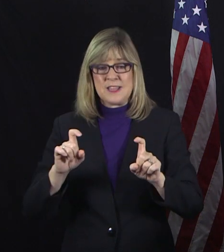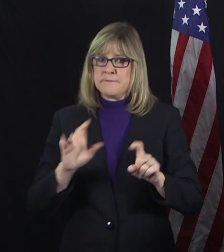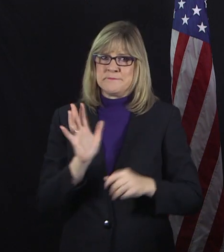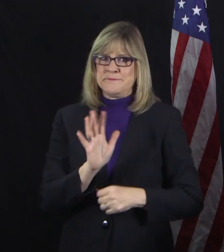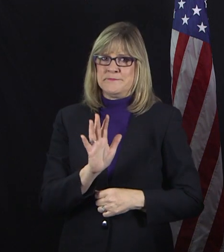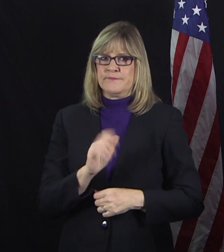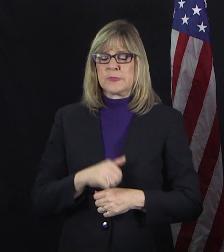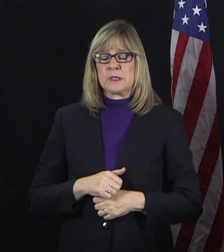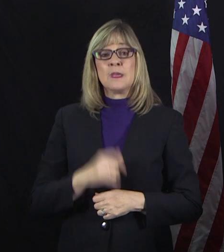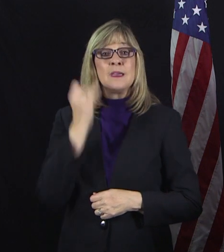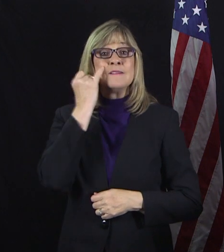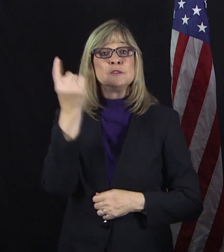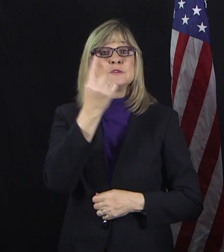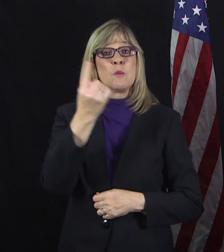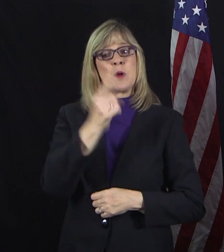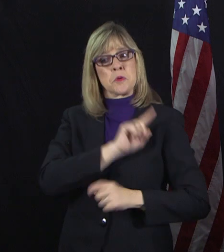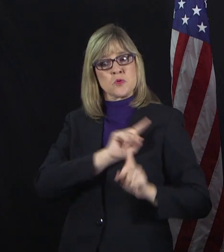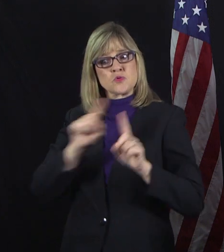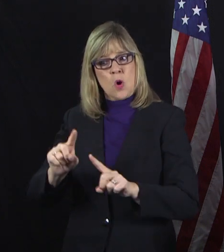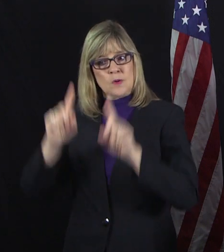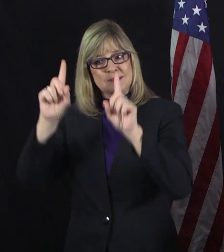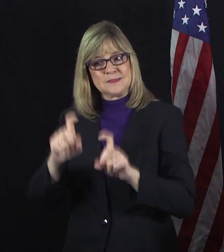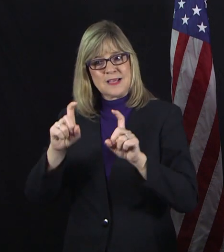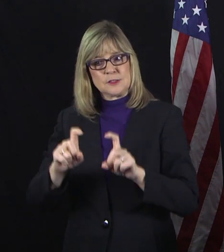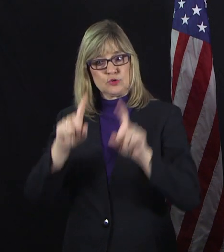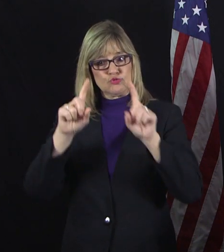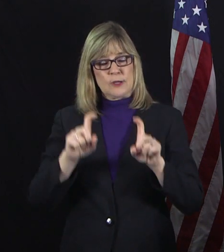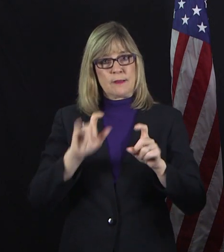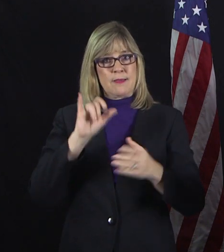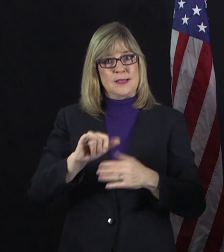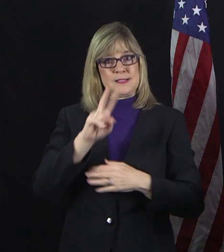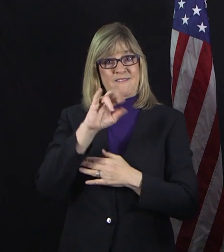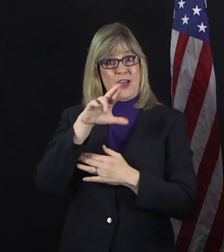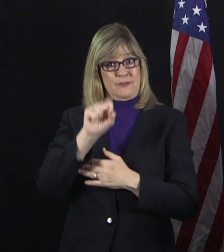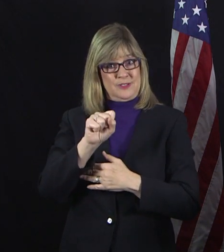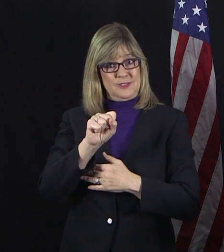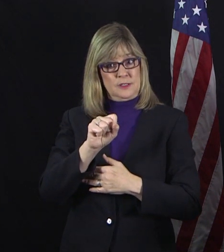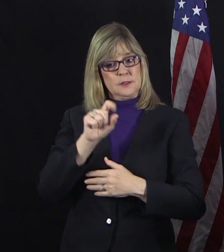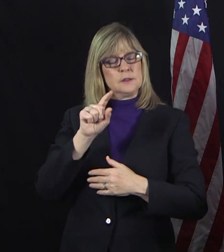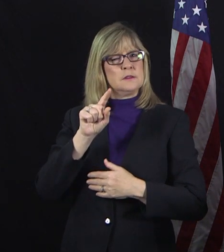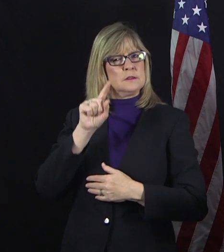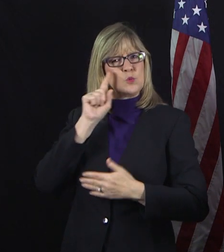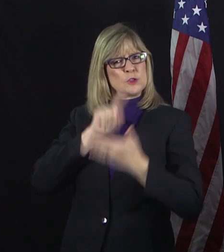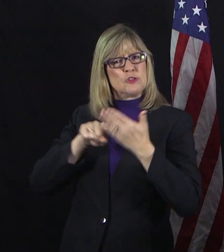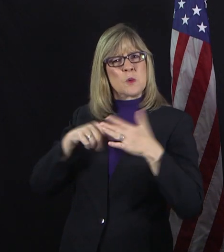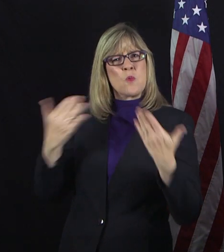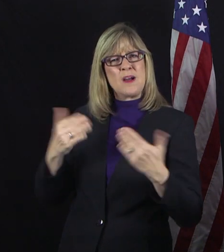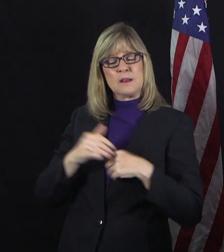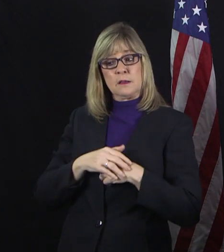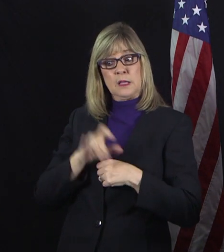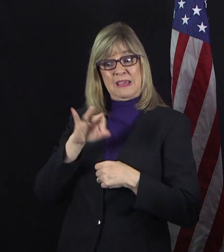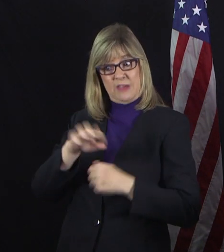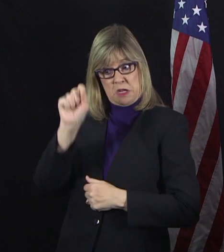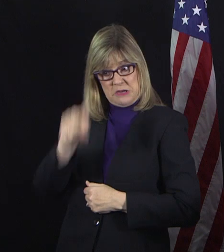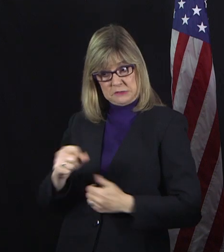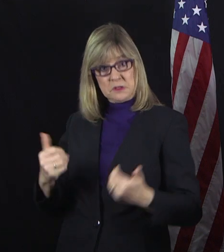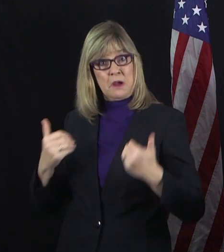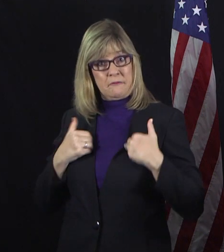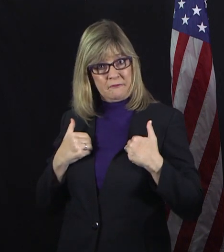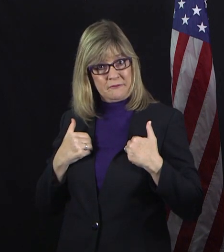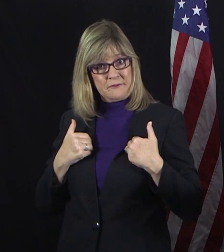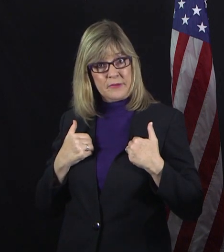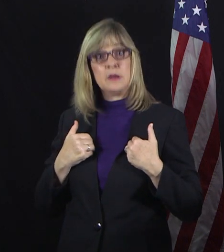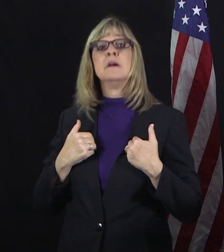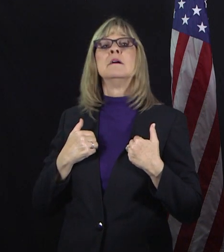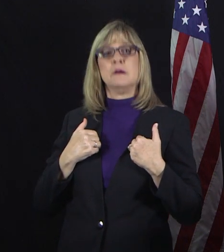a test for this virus, what we're looking for is are they positive and if they're positive going back